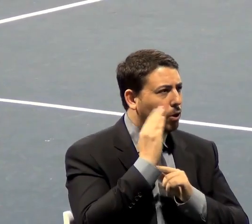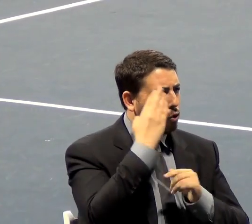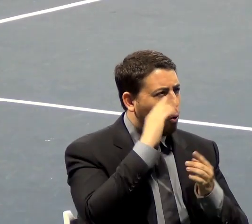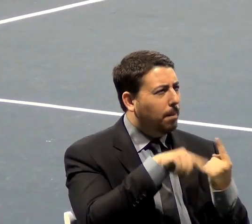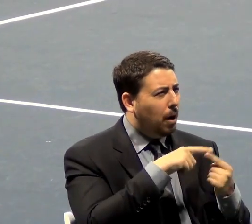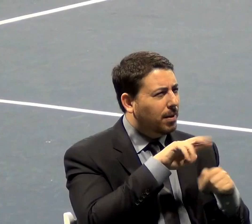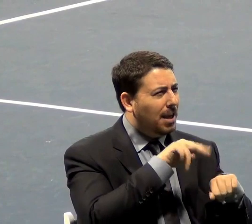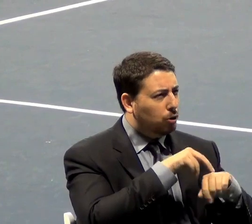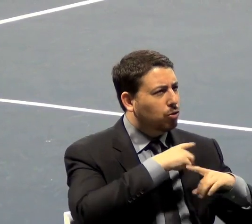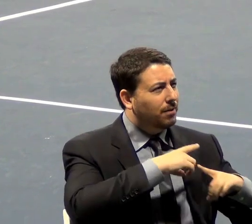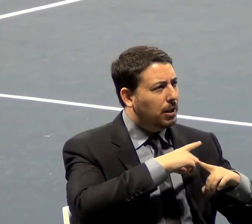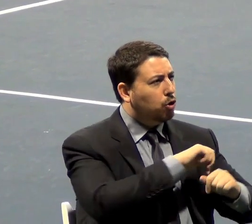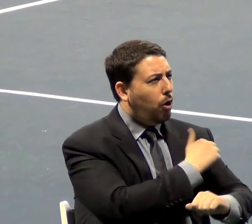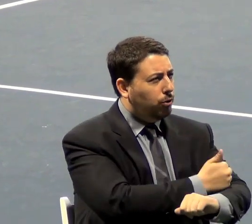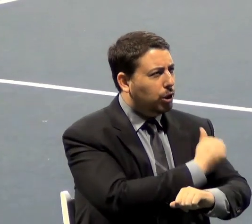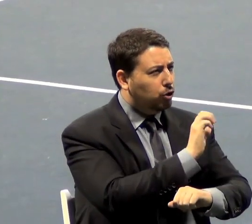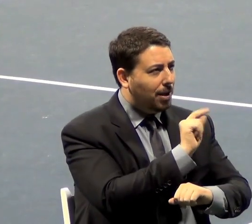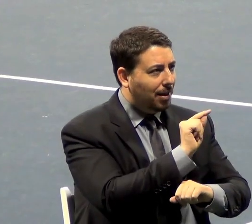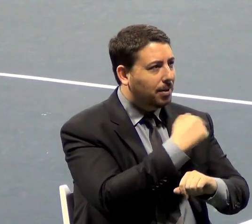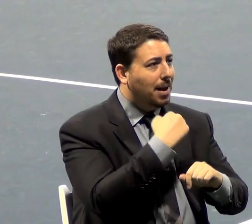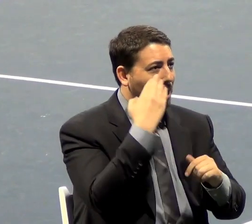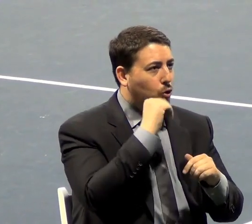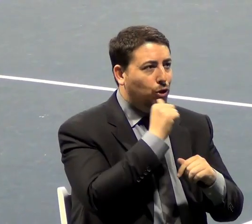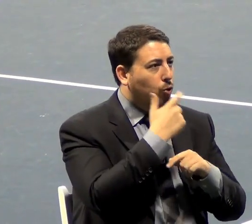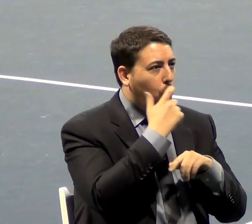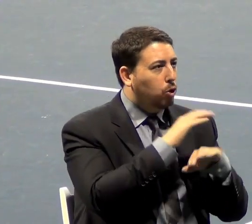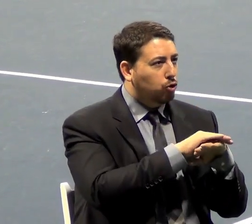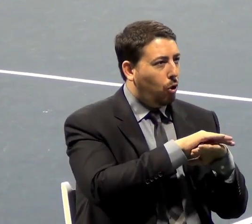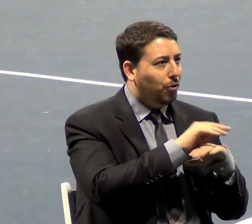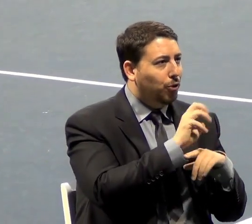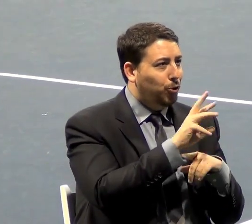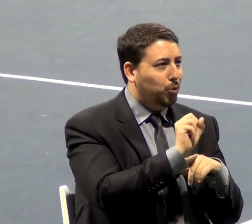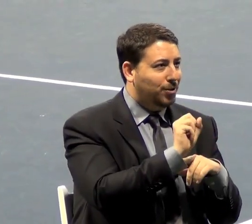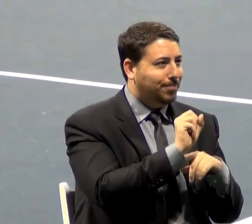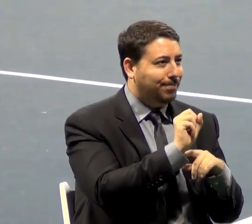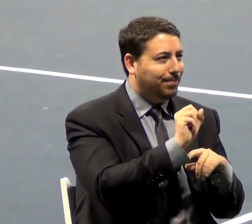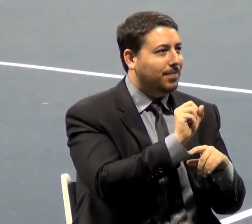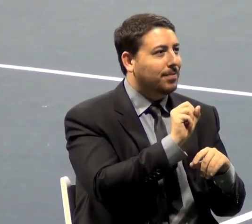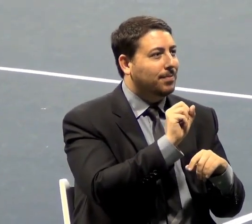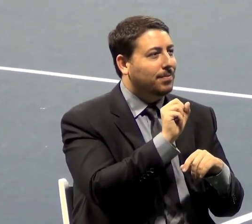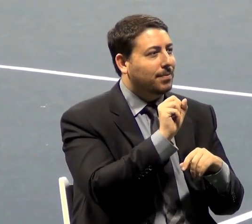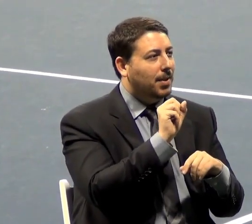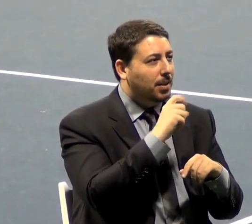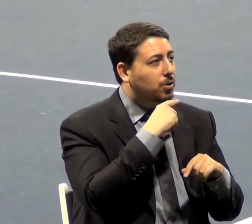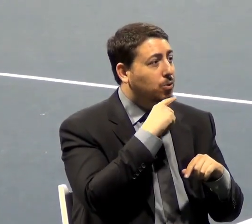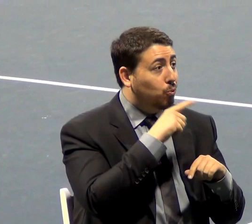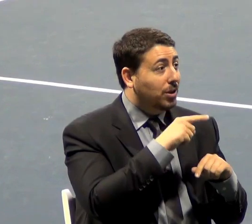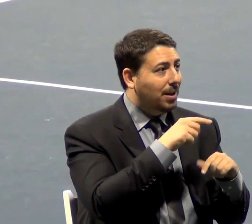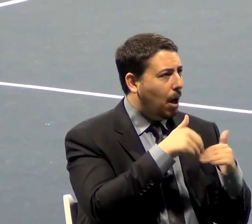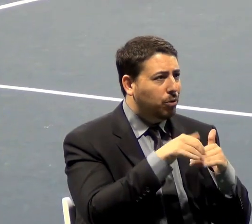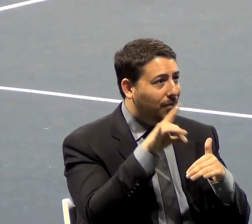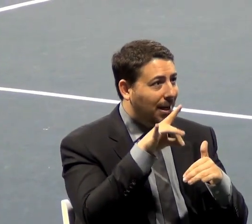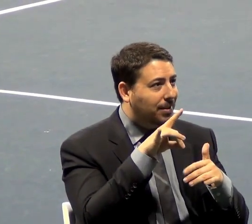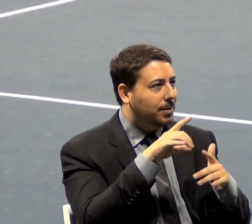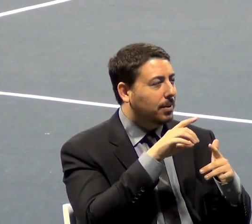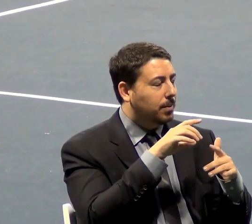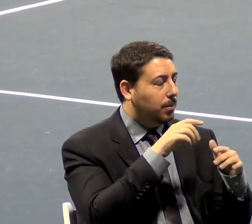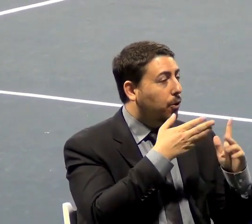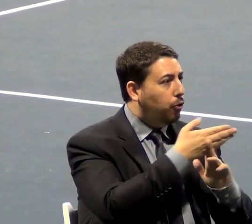Act, but also know you didn't learn about it on evening news. You had to get it from some other place to find out how bad it is. But here it is,